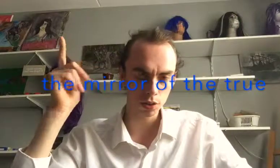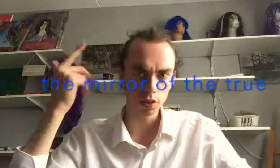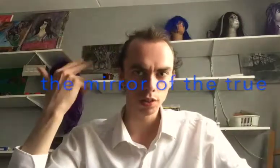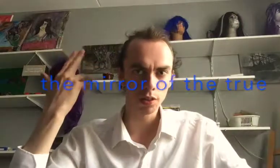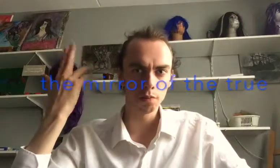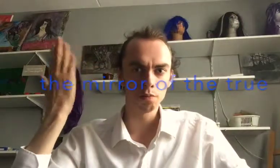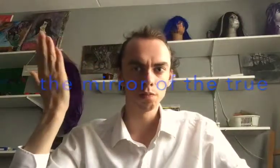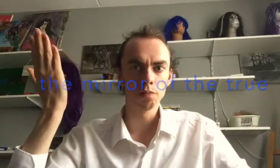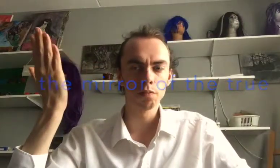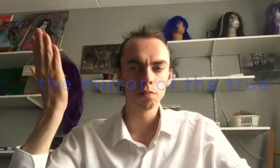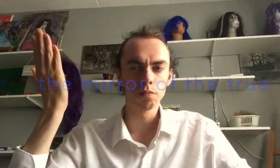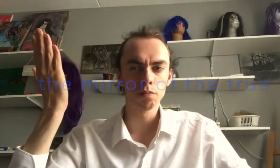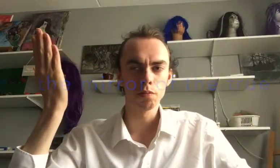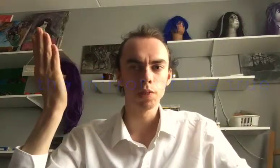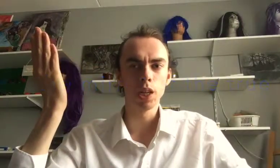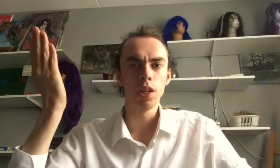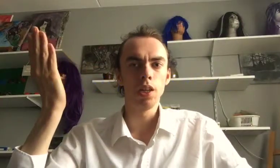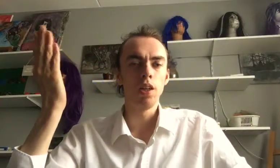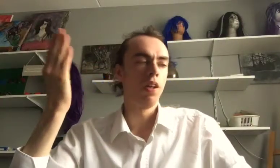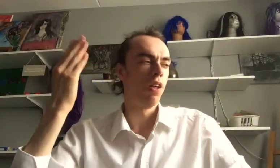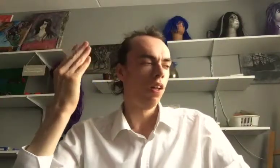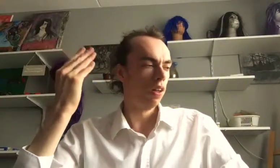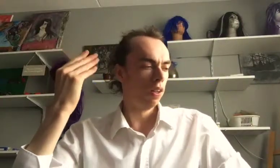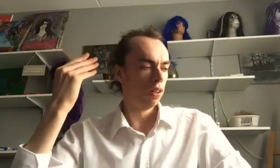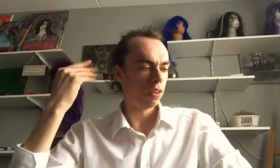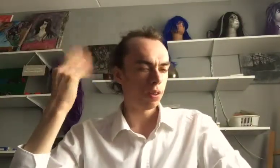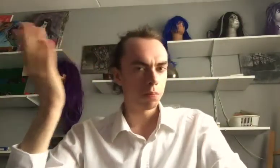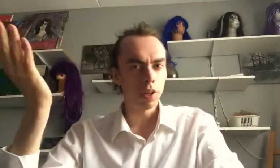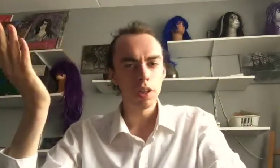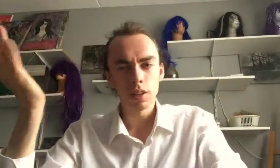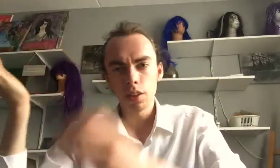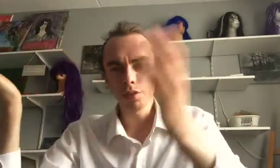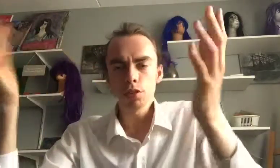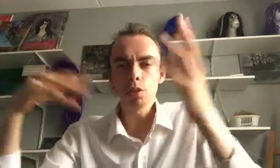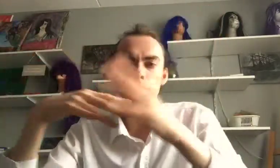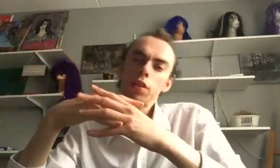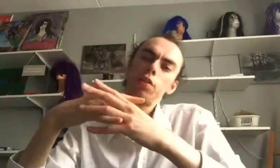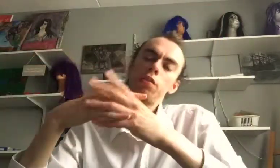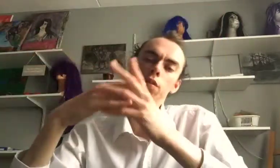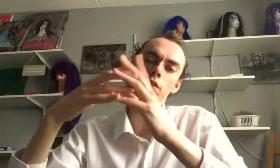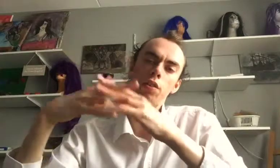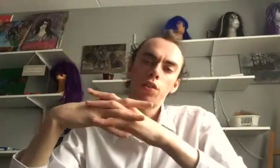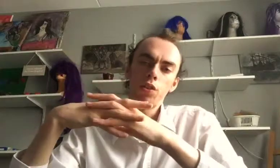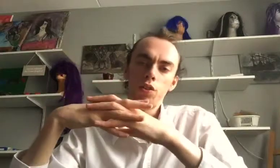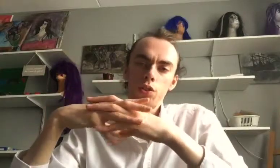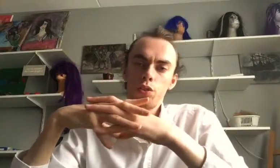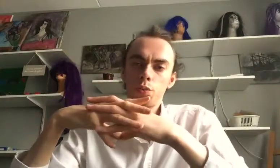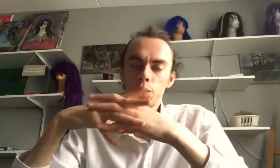some different topics than one